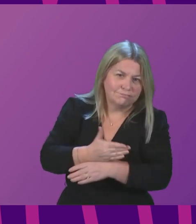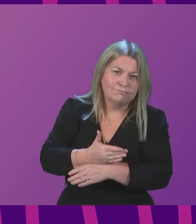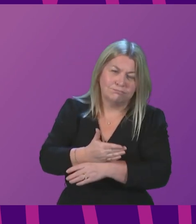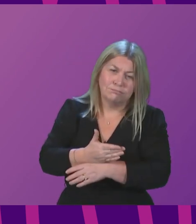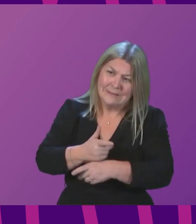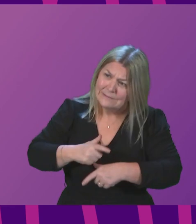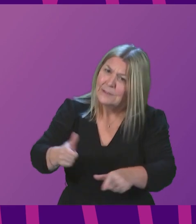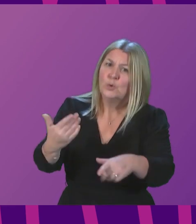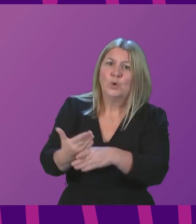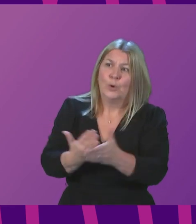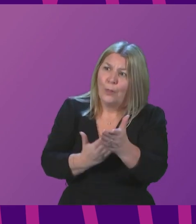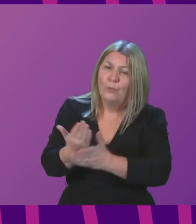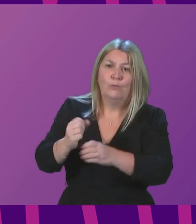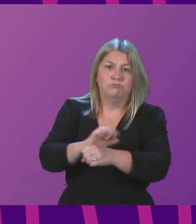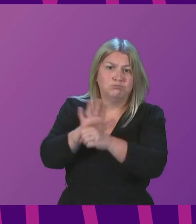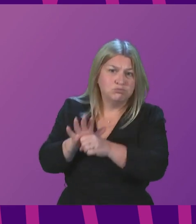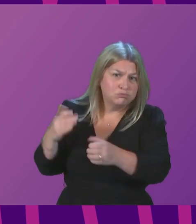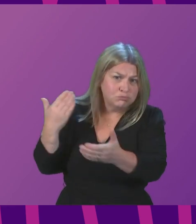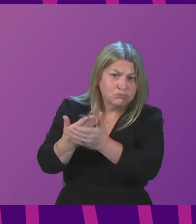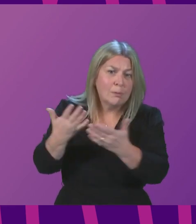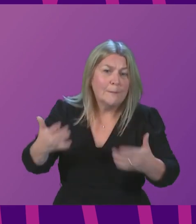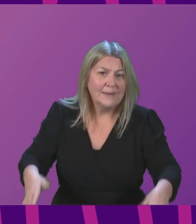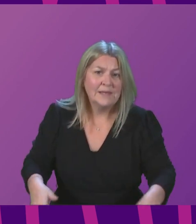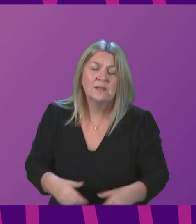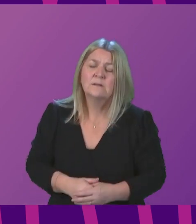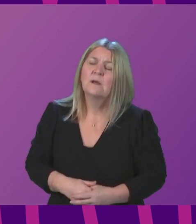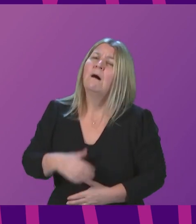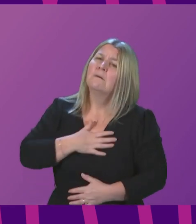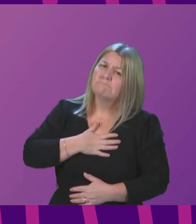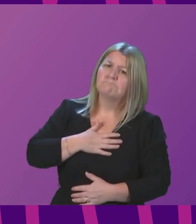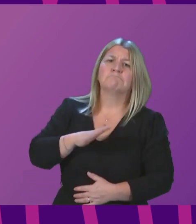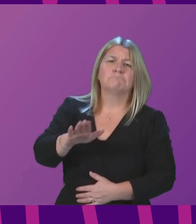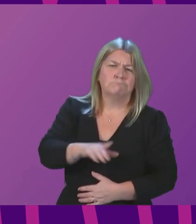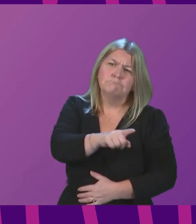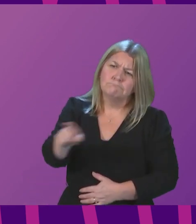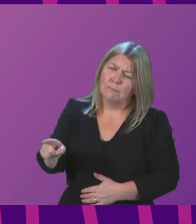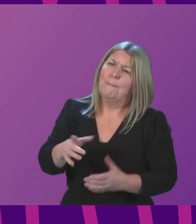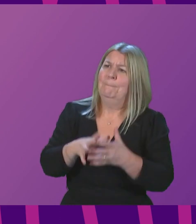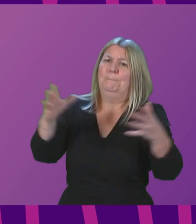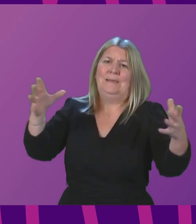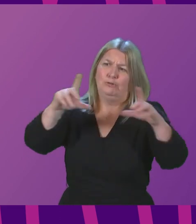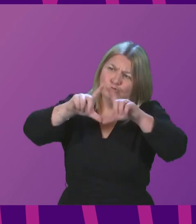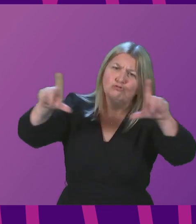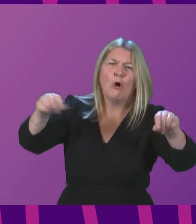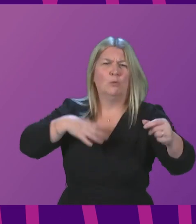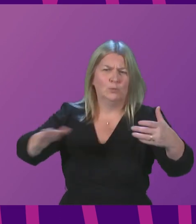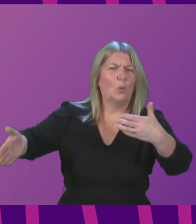As members will have heard me articulate before in the Chamber, I have been very sympathetic to calls for large stores to close on New Year's Day.